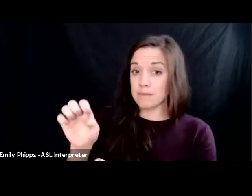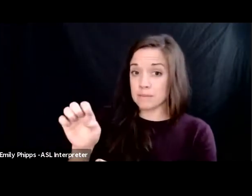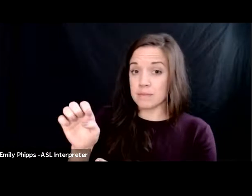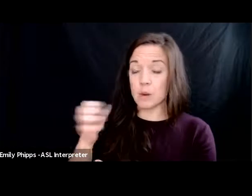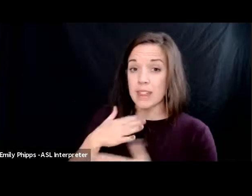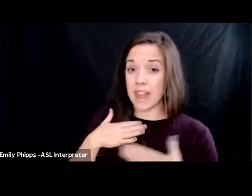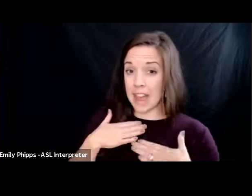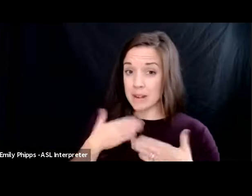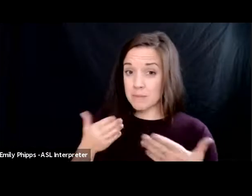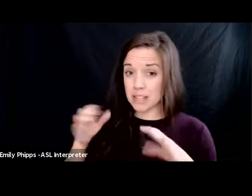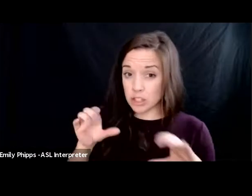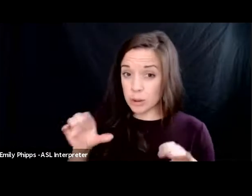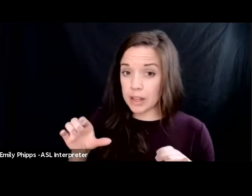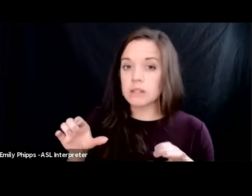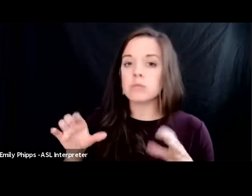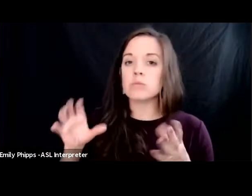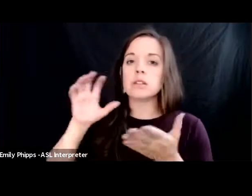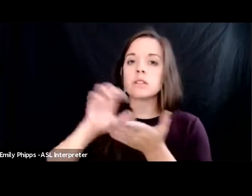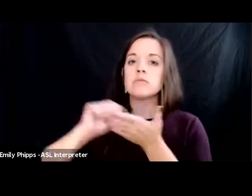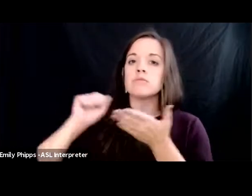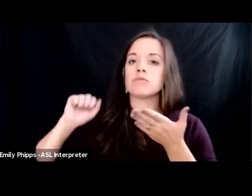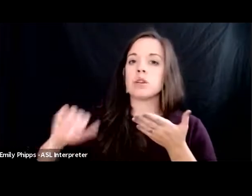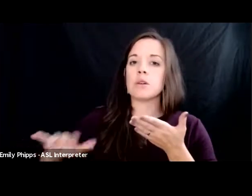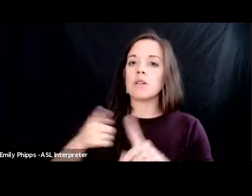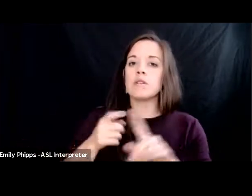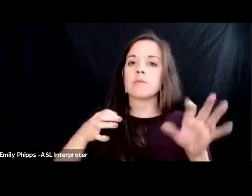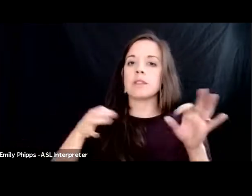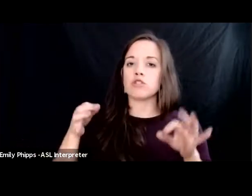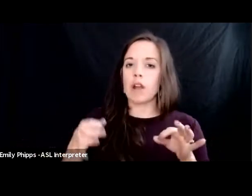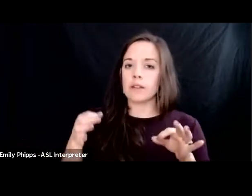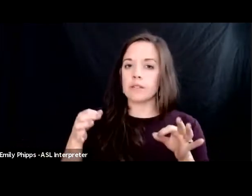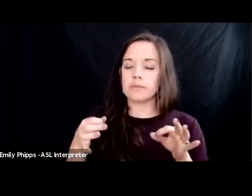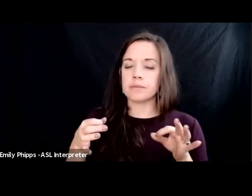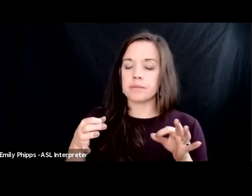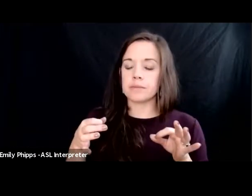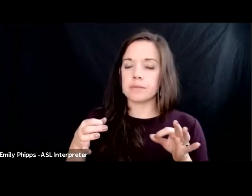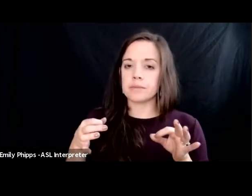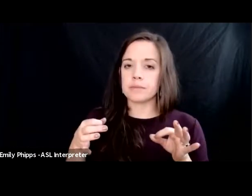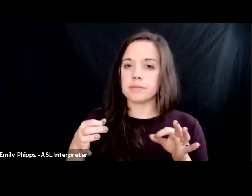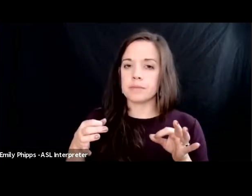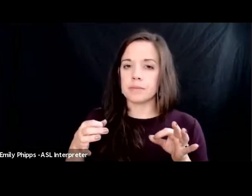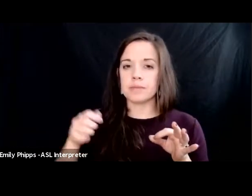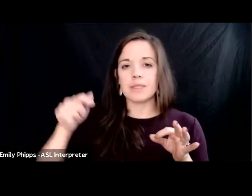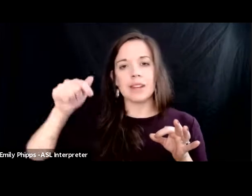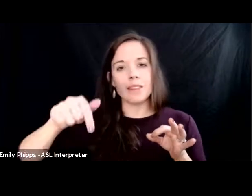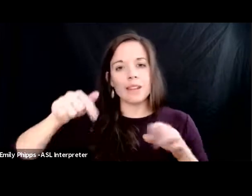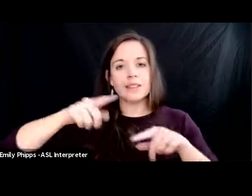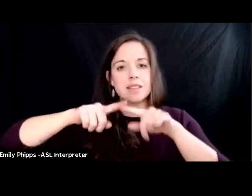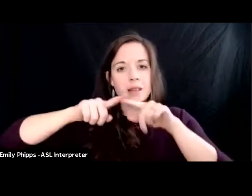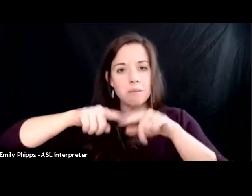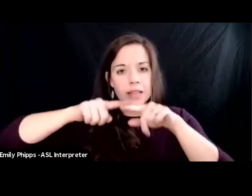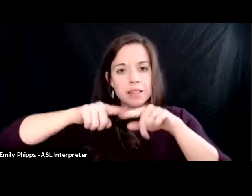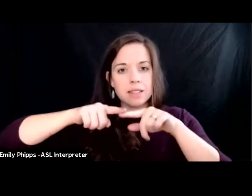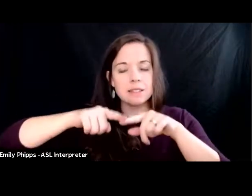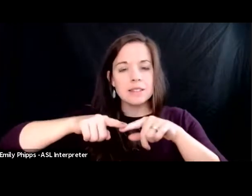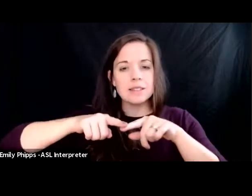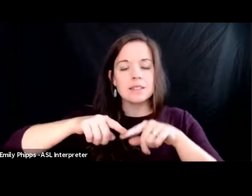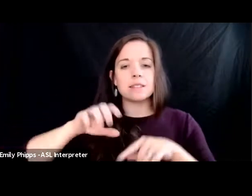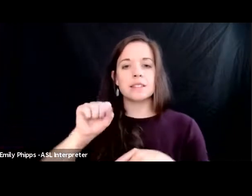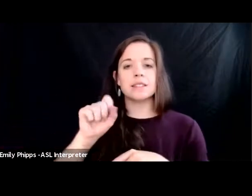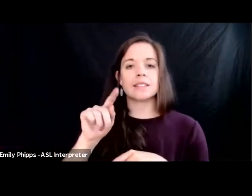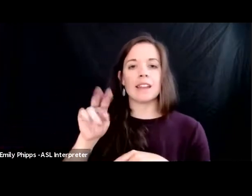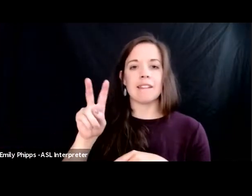was kept out of the trial so this is the basis upon which stephen donzinger